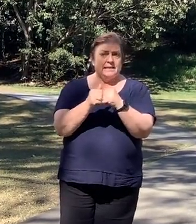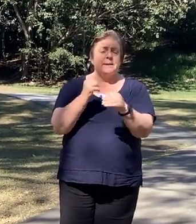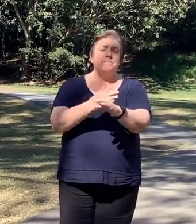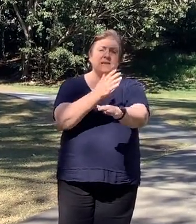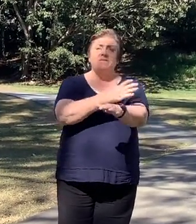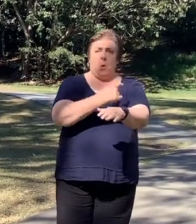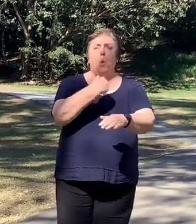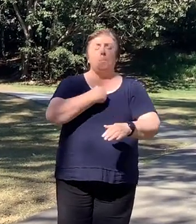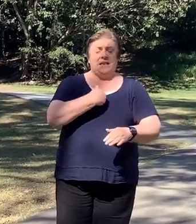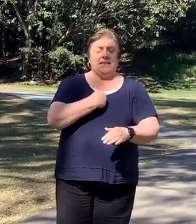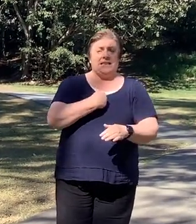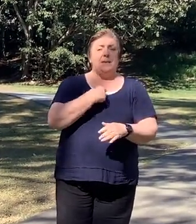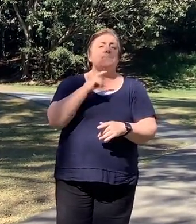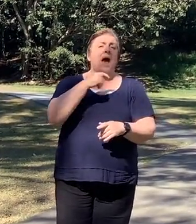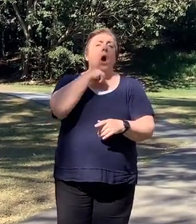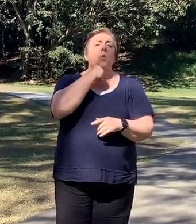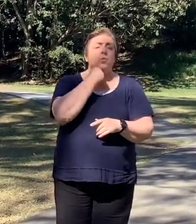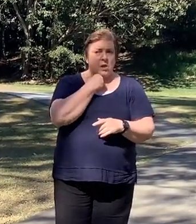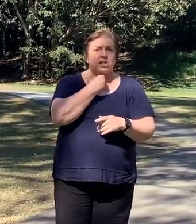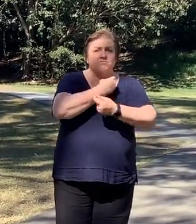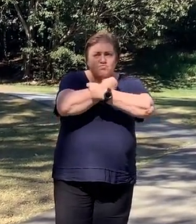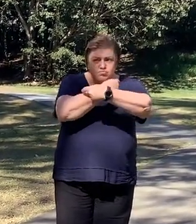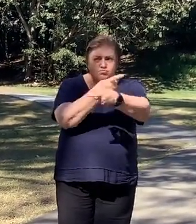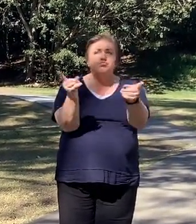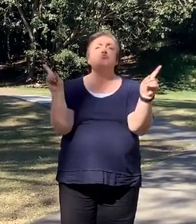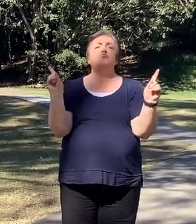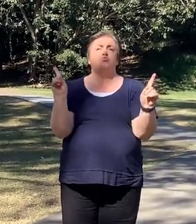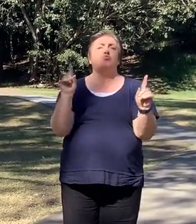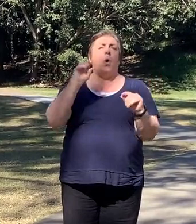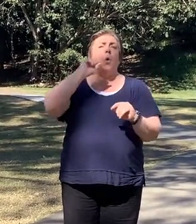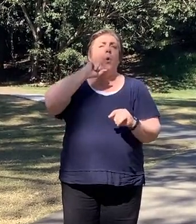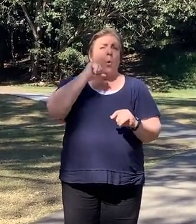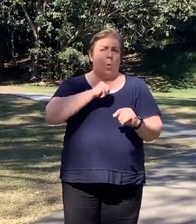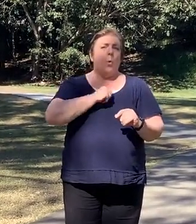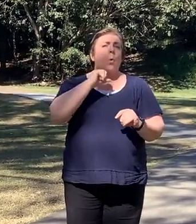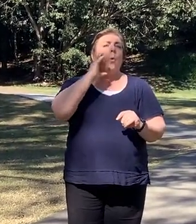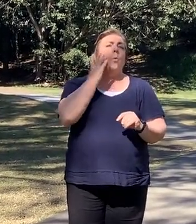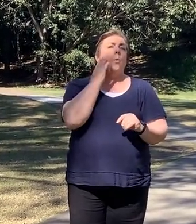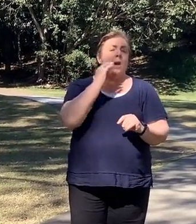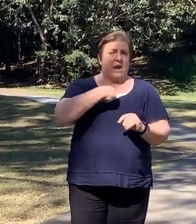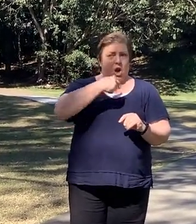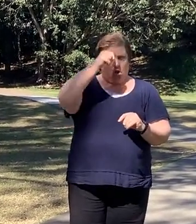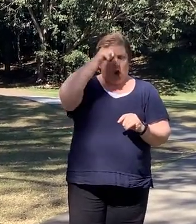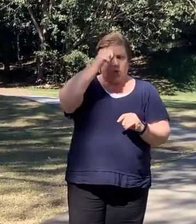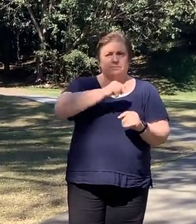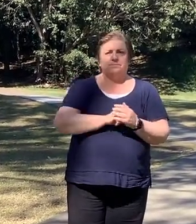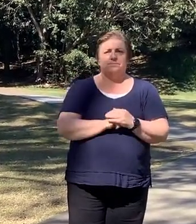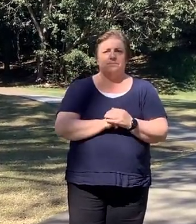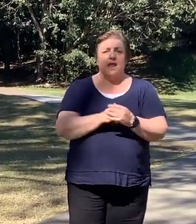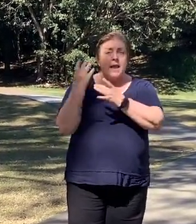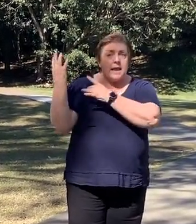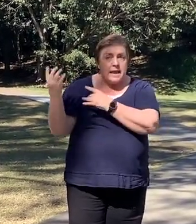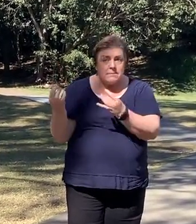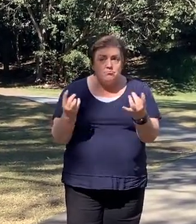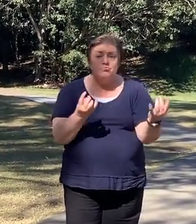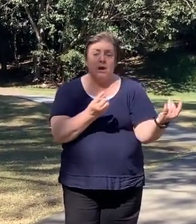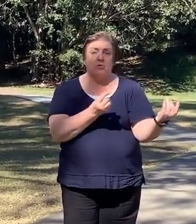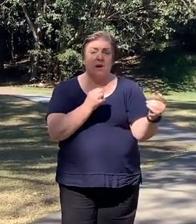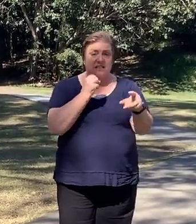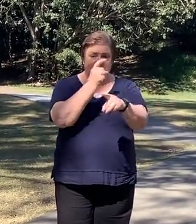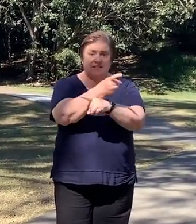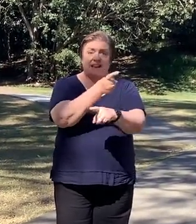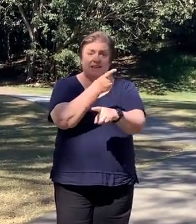at that time advising what will be happening next week. In preparation for next week, our school staff have